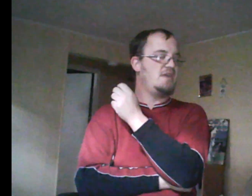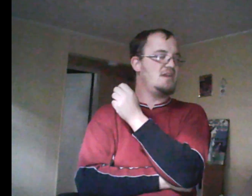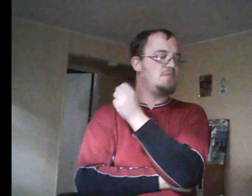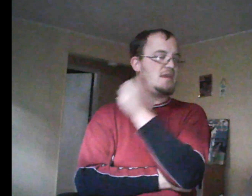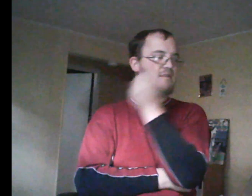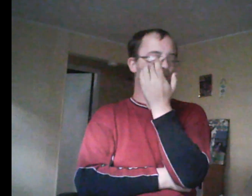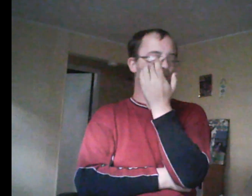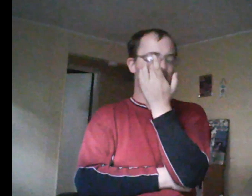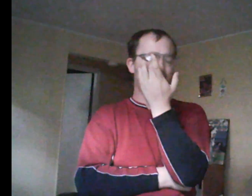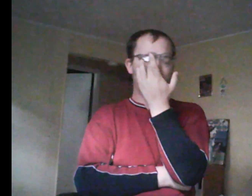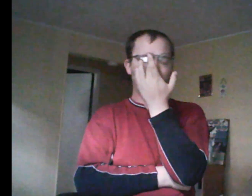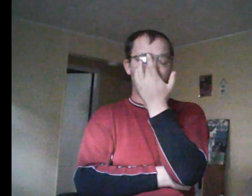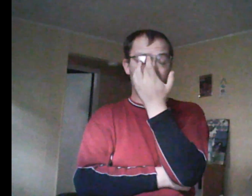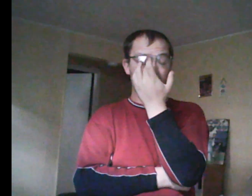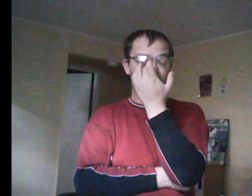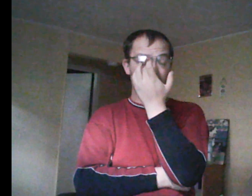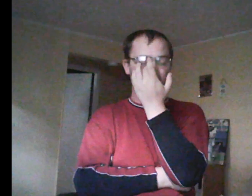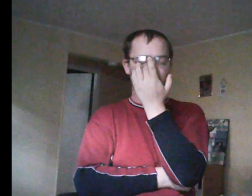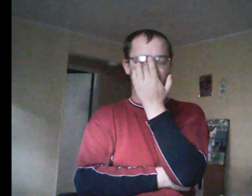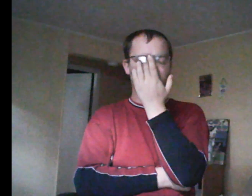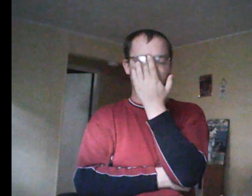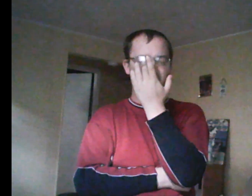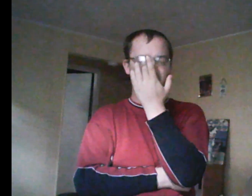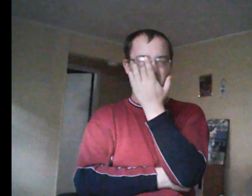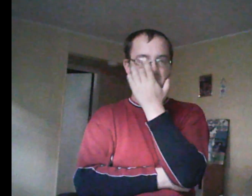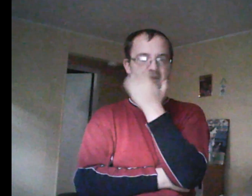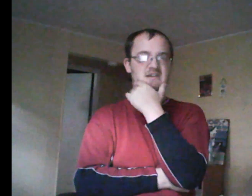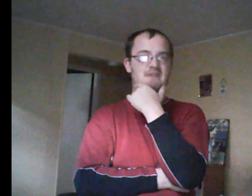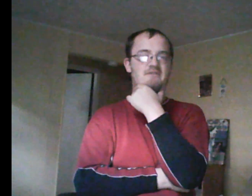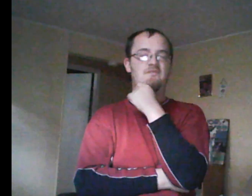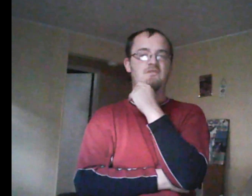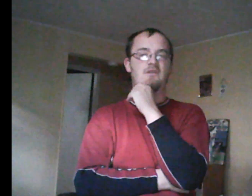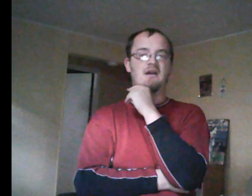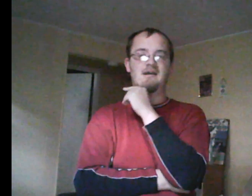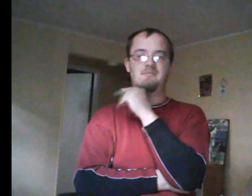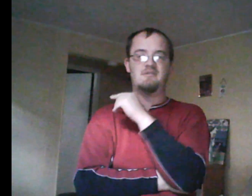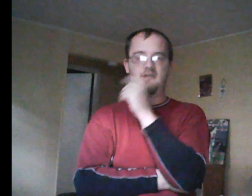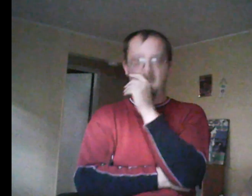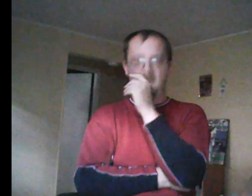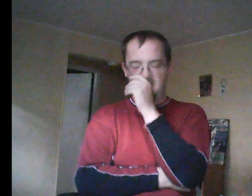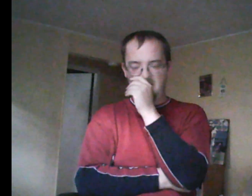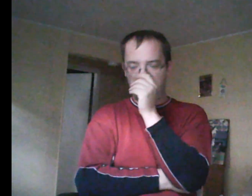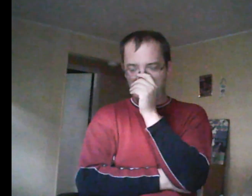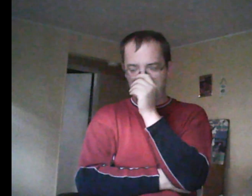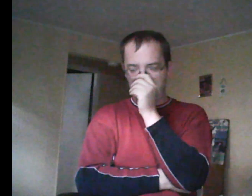tea with Paige. Have fun with your hot tub. Leaving Liberty and Manny shocked at the fact that Emma was clapping back in their faces.